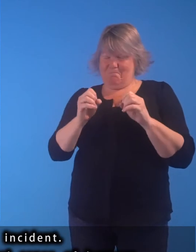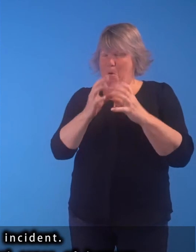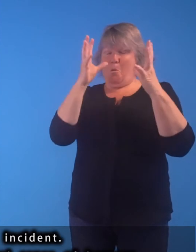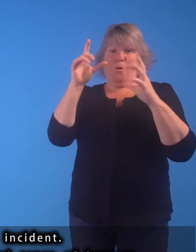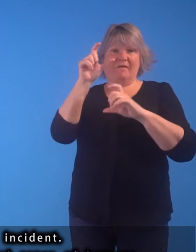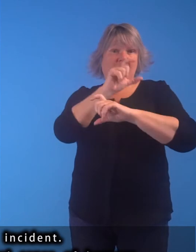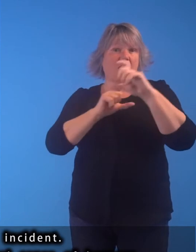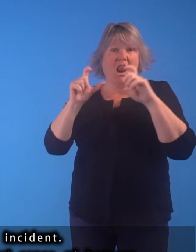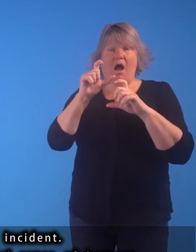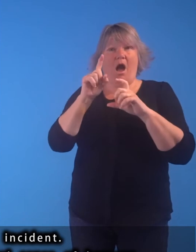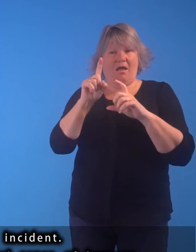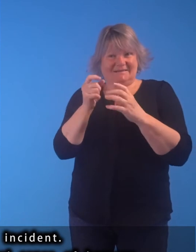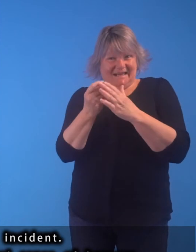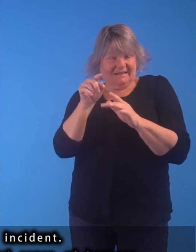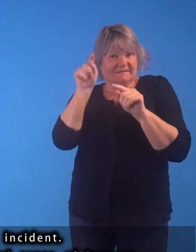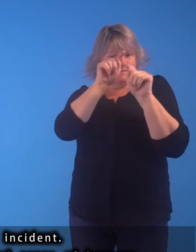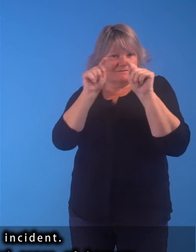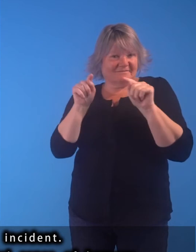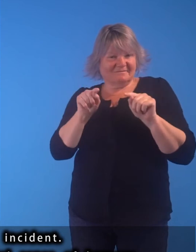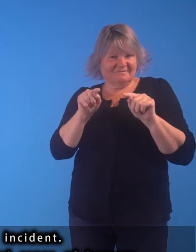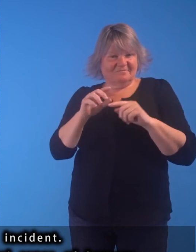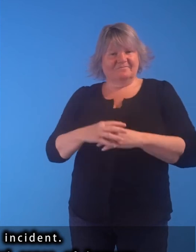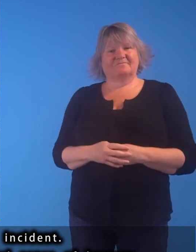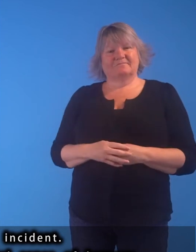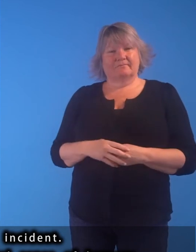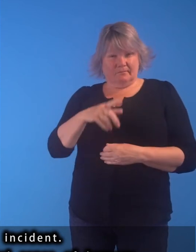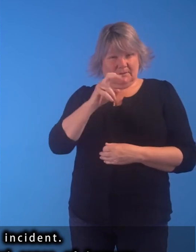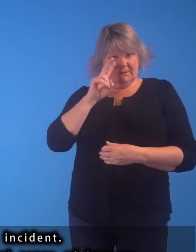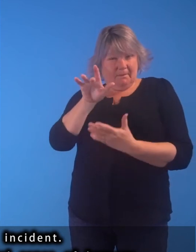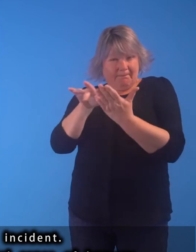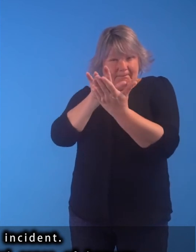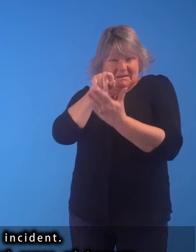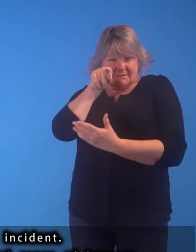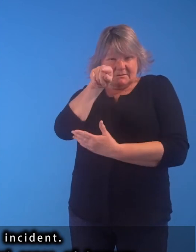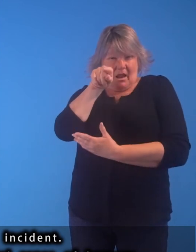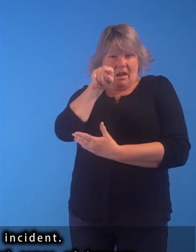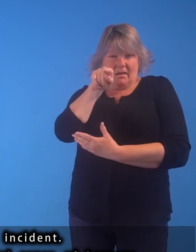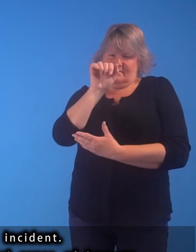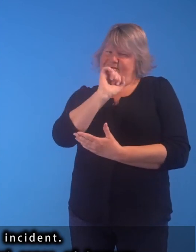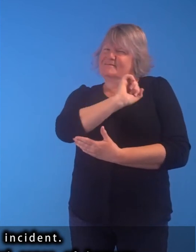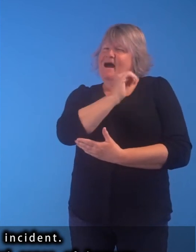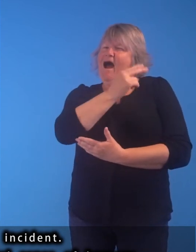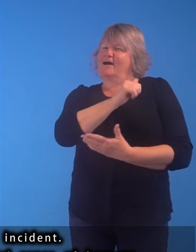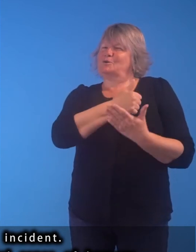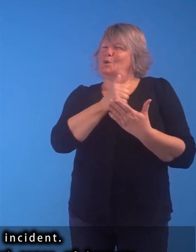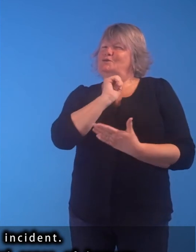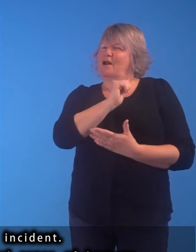an explosion of colour and incident. Right in the middle, and with his usual sense of humour,